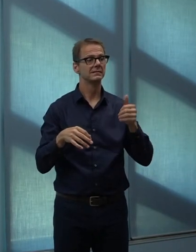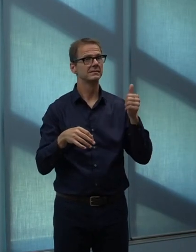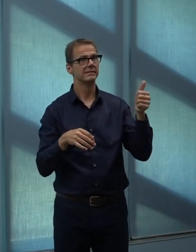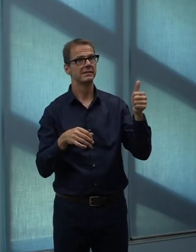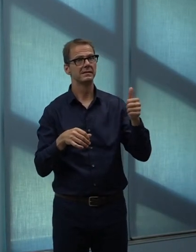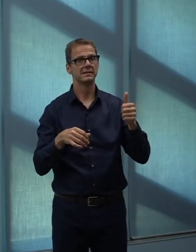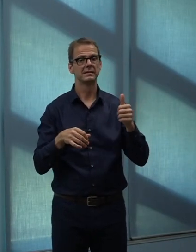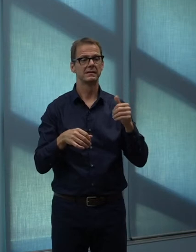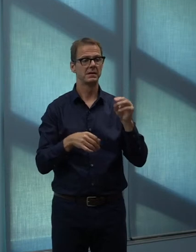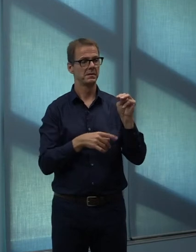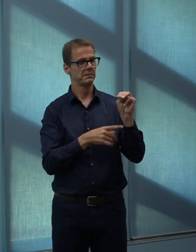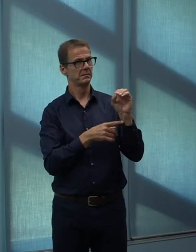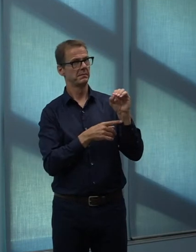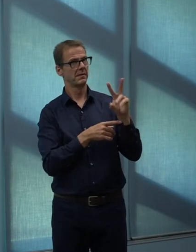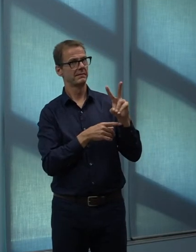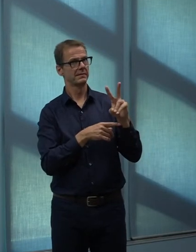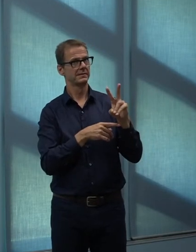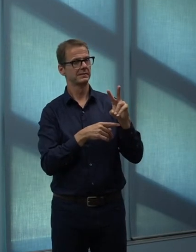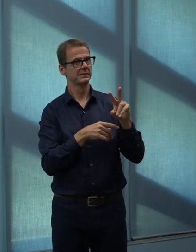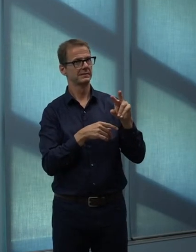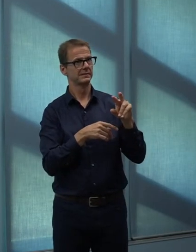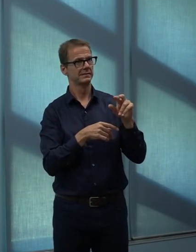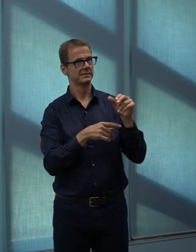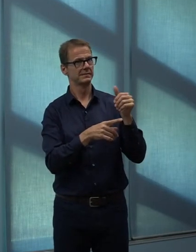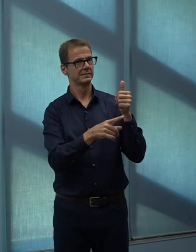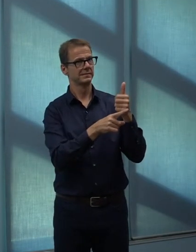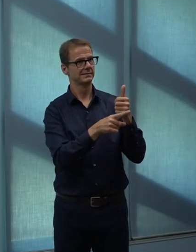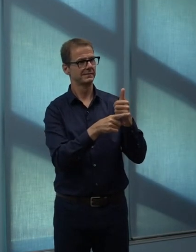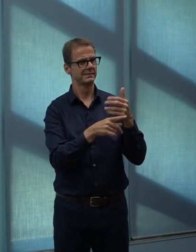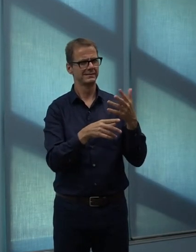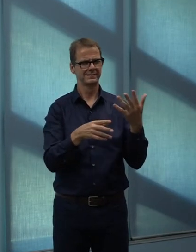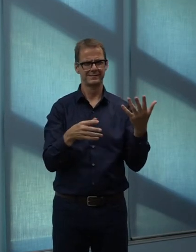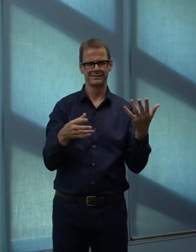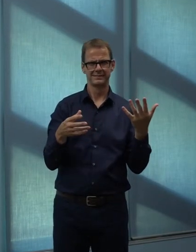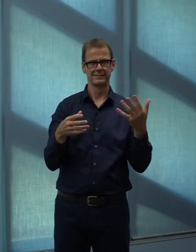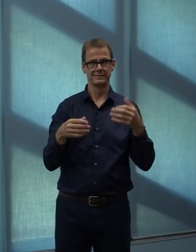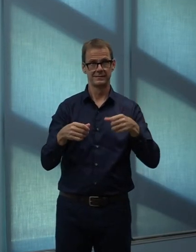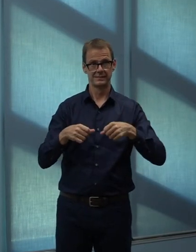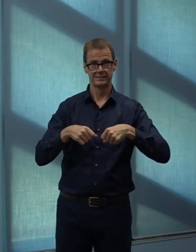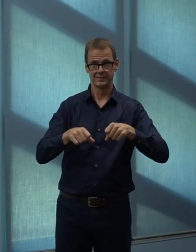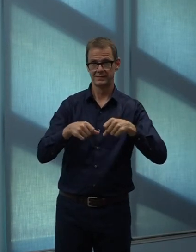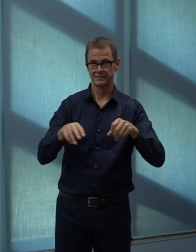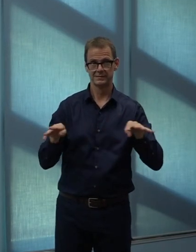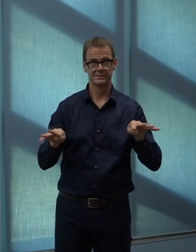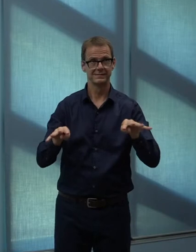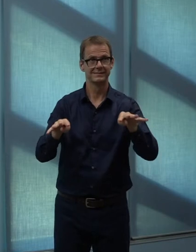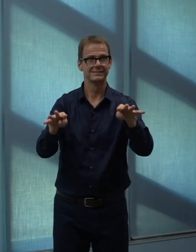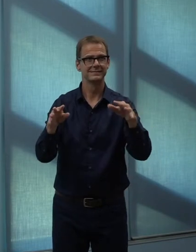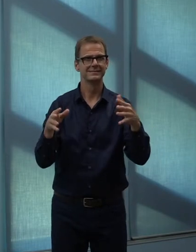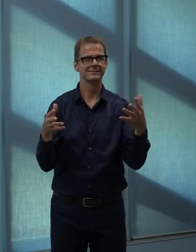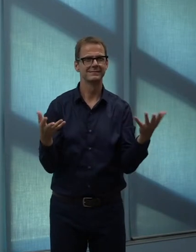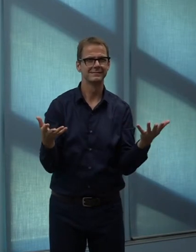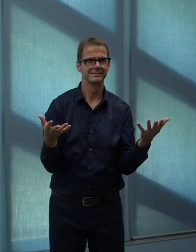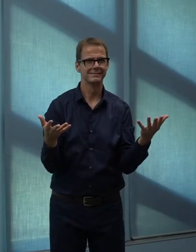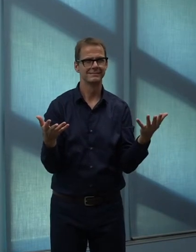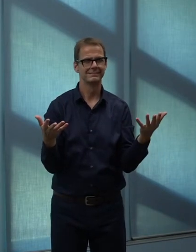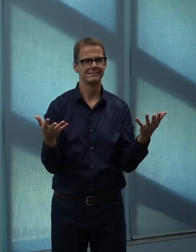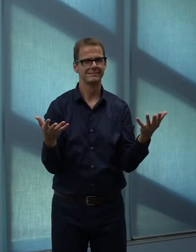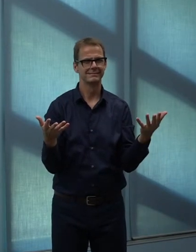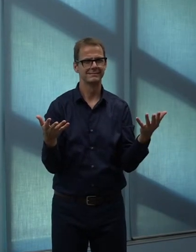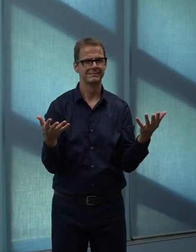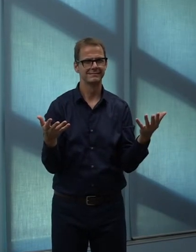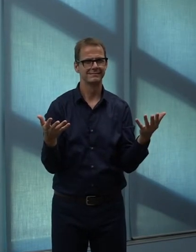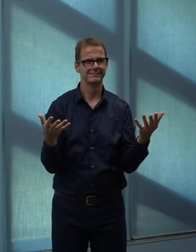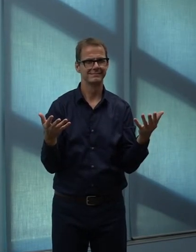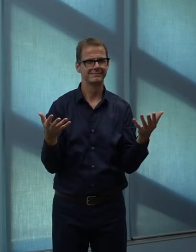safety issues that come to mind when people are doing that on these public sports fields? So,